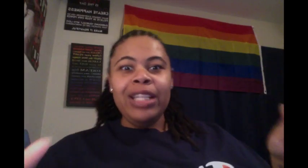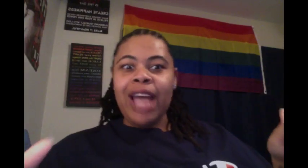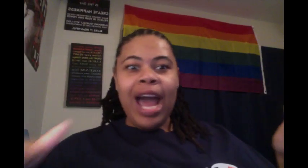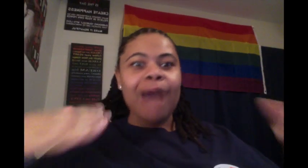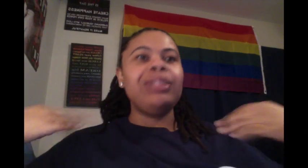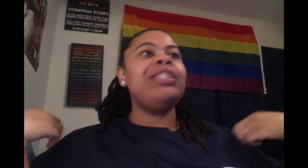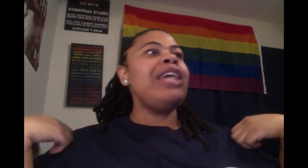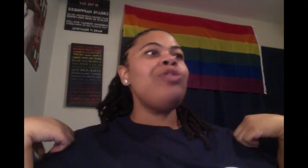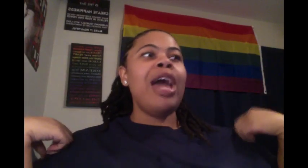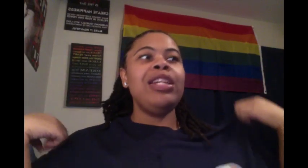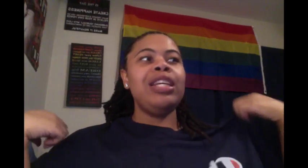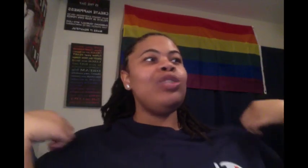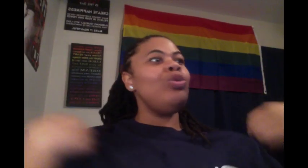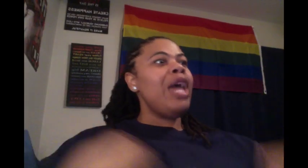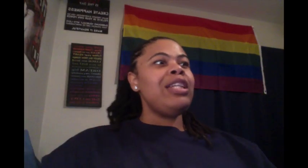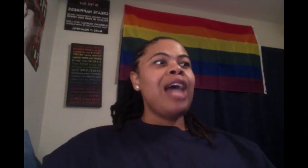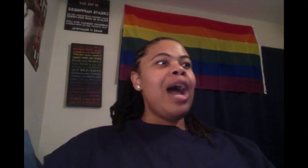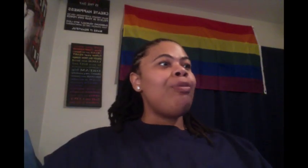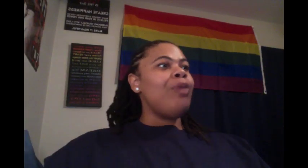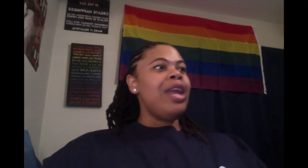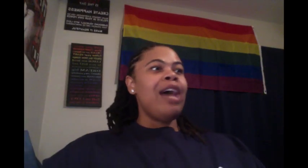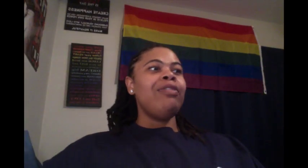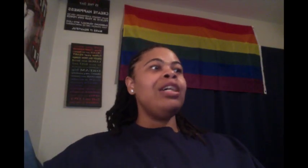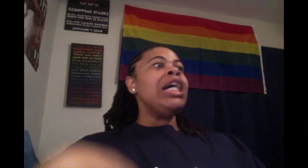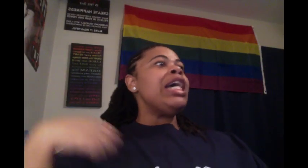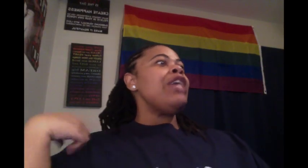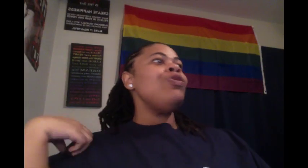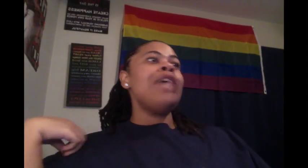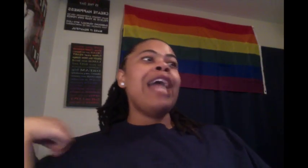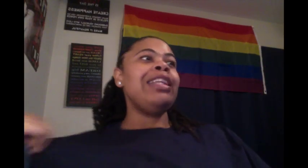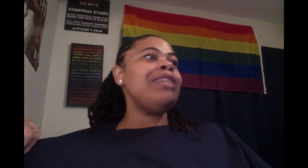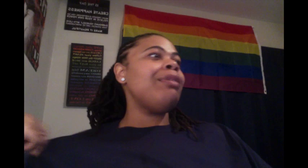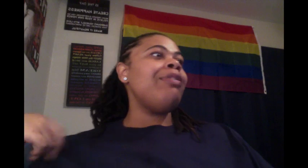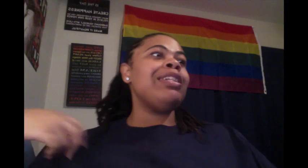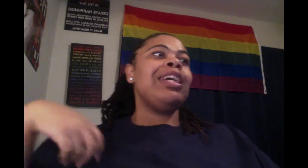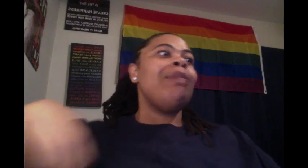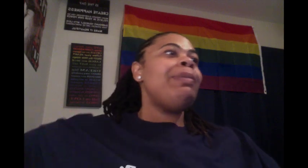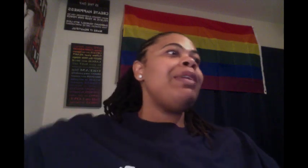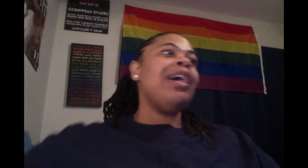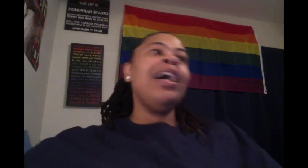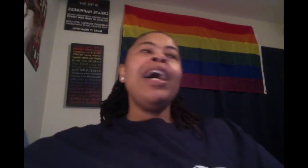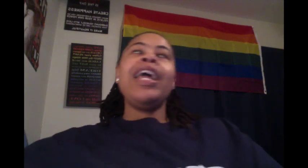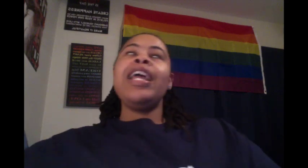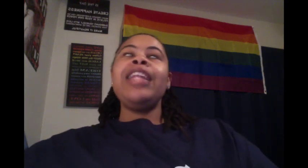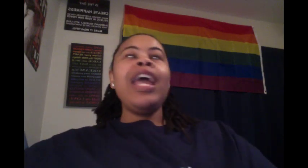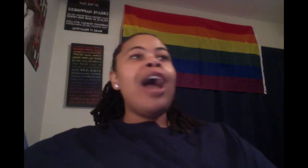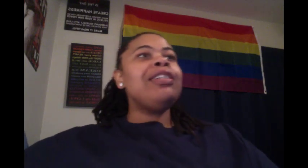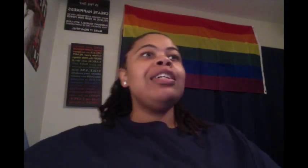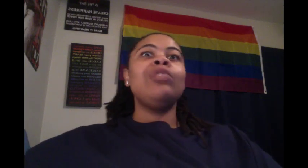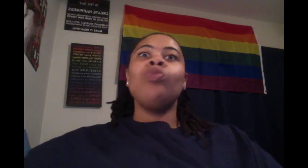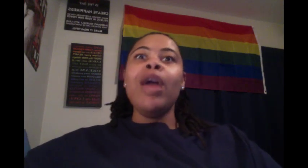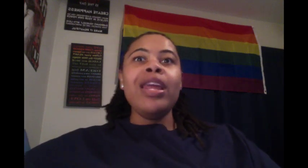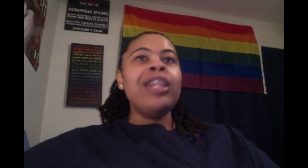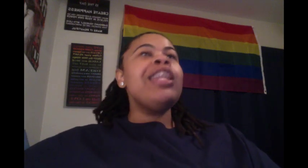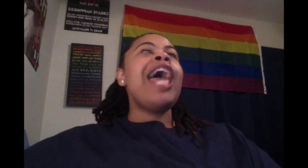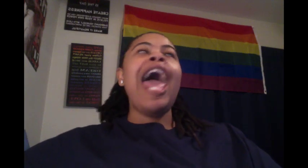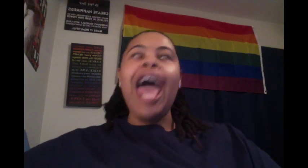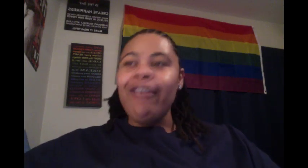jobs. They trying to just do their job or whatever. And you got these motherfuckers that come up in there. And they are just running havoc.